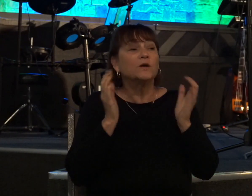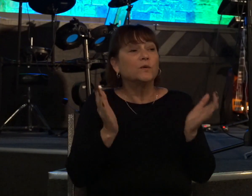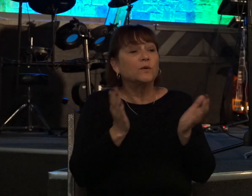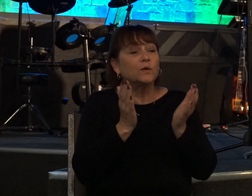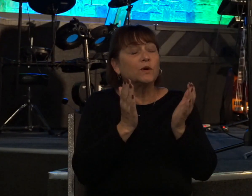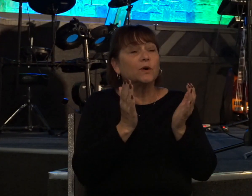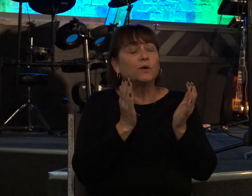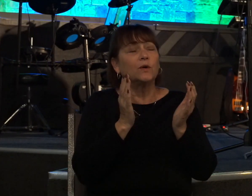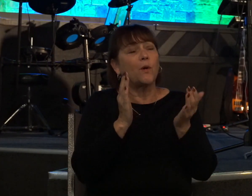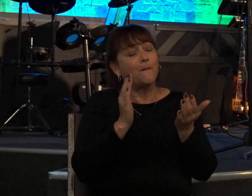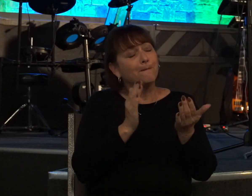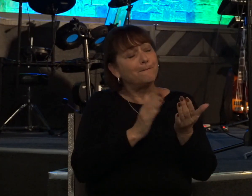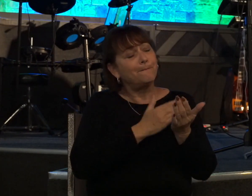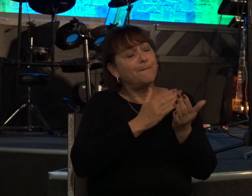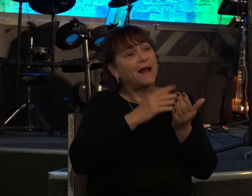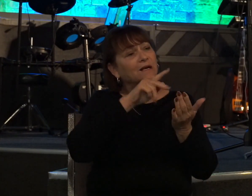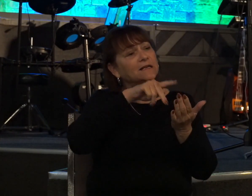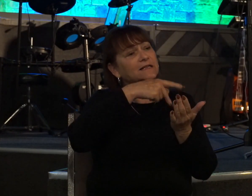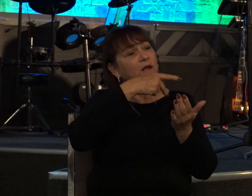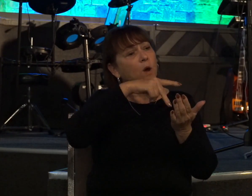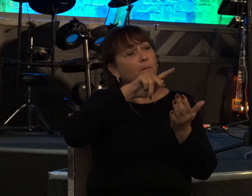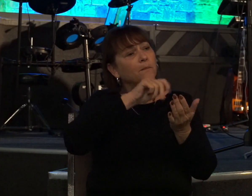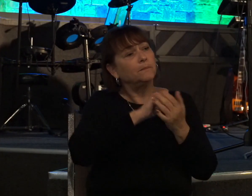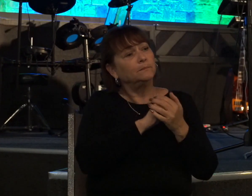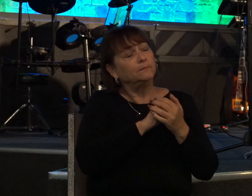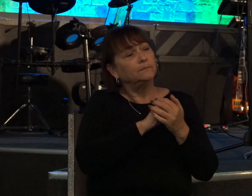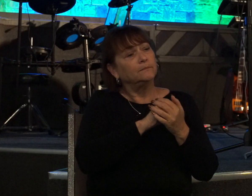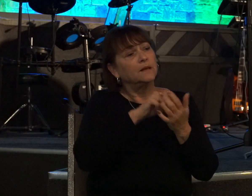back to this Psalm Psalm 51